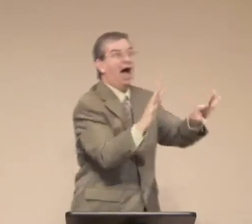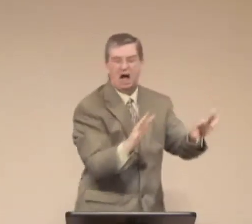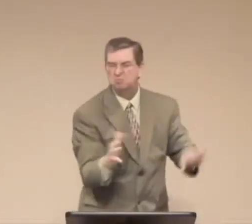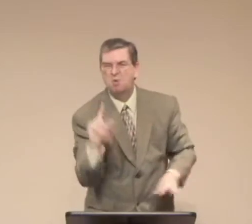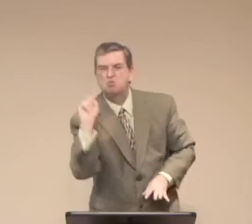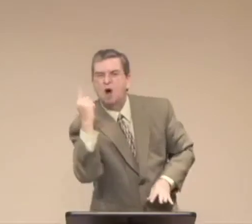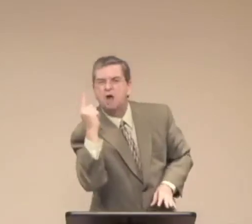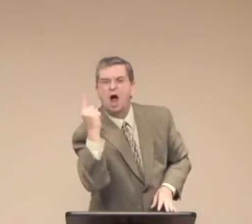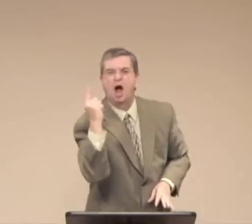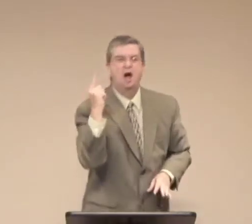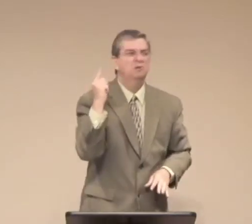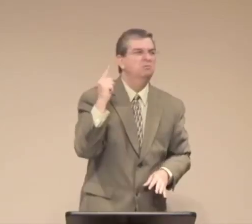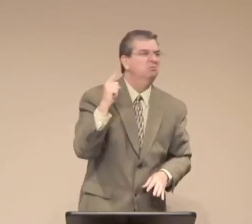He became an entrepreneur.